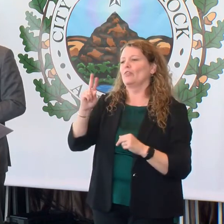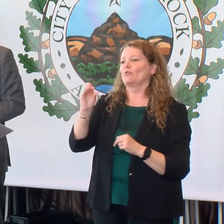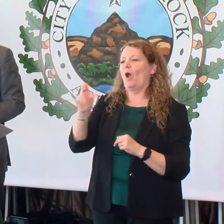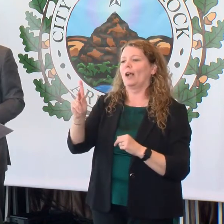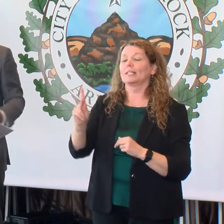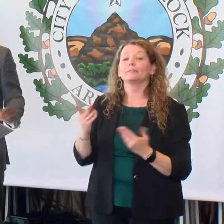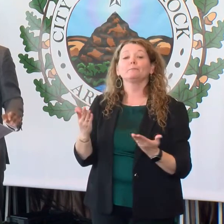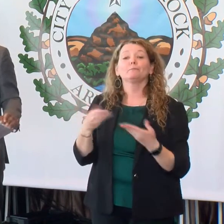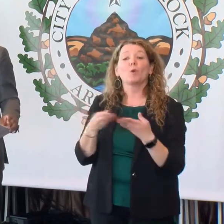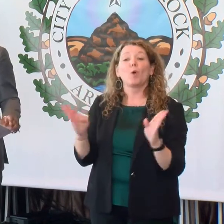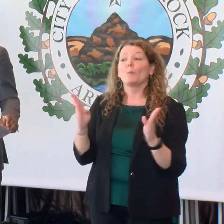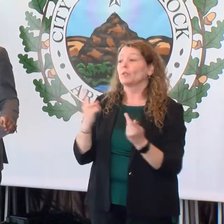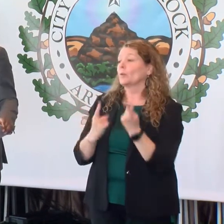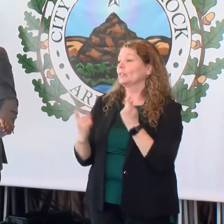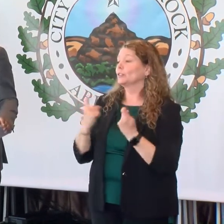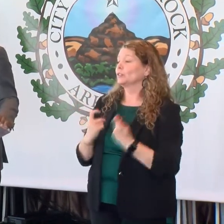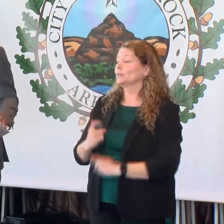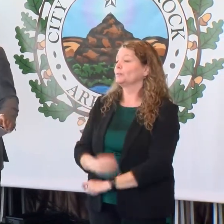questions.